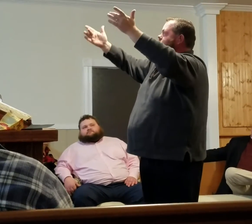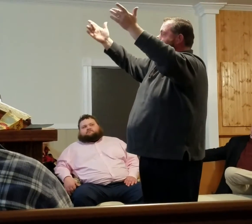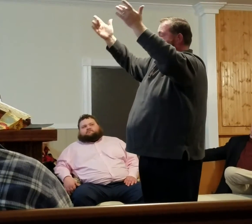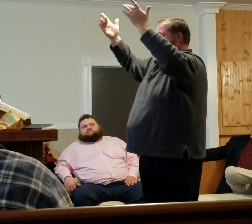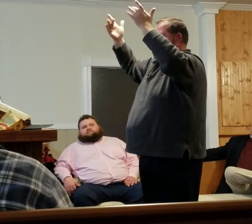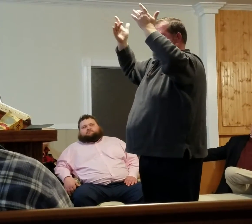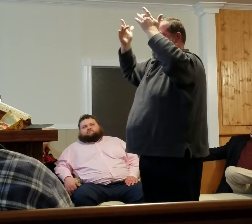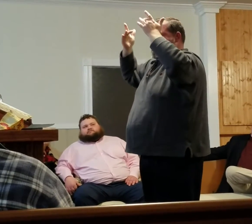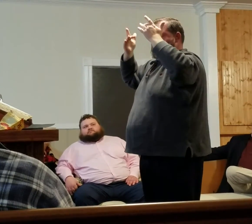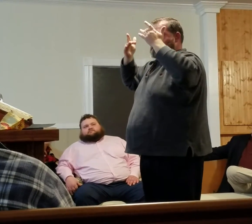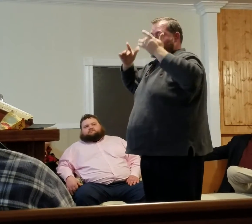reigns.